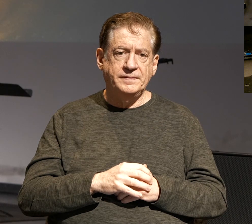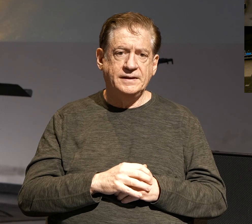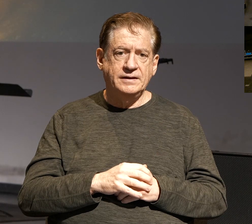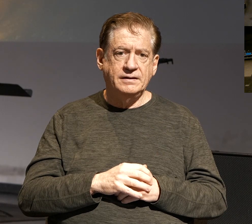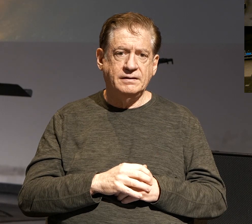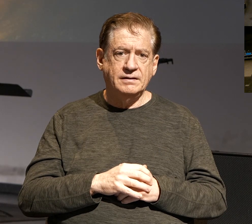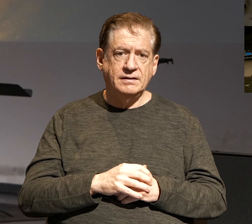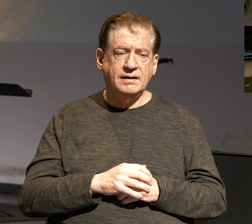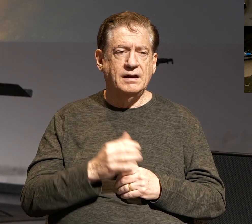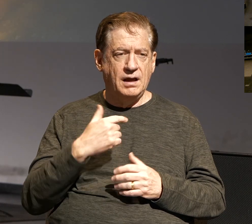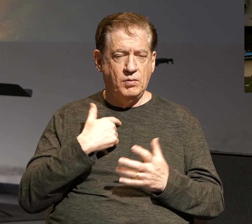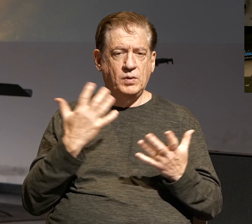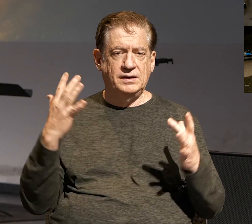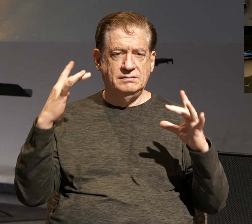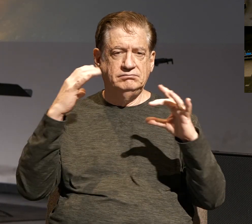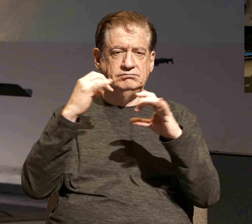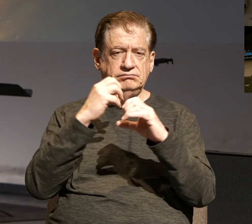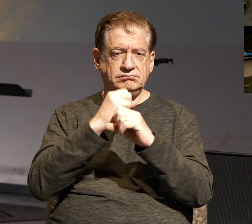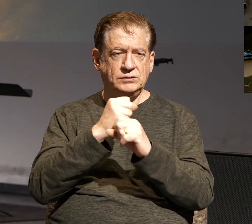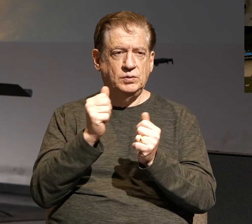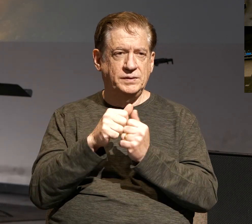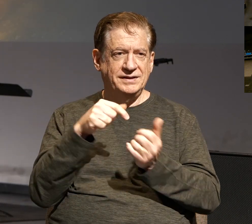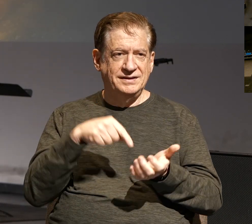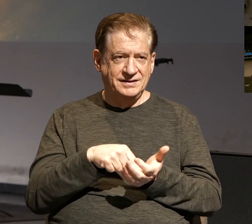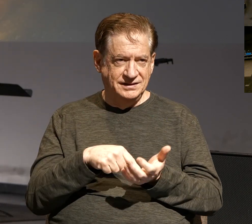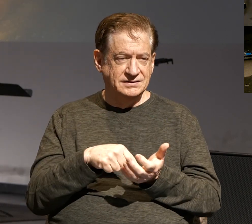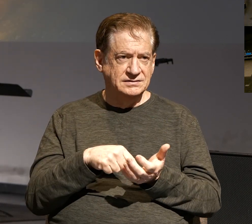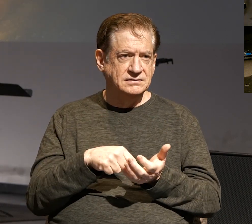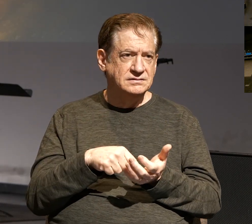Let me end with this. I brought you something.